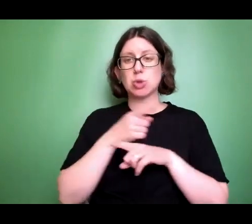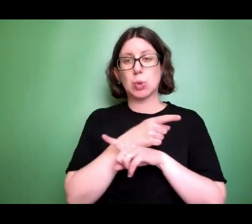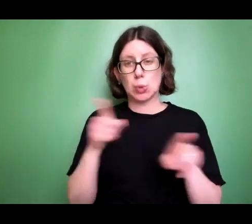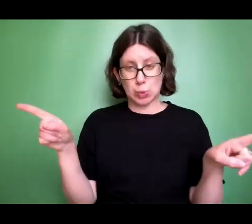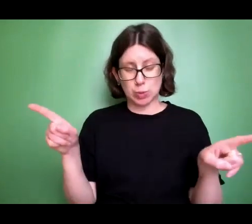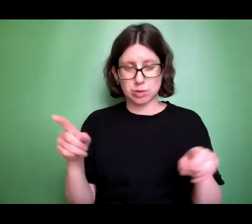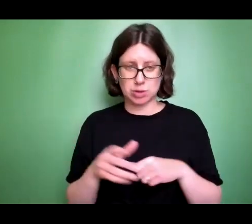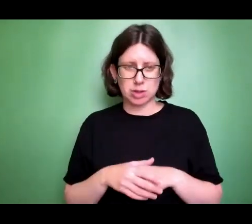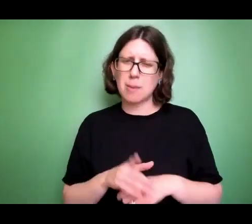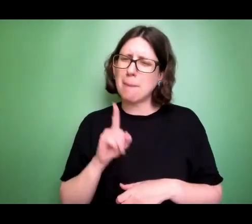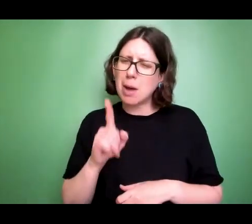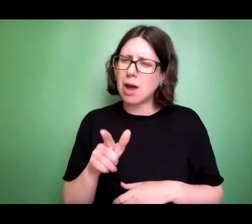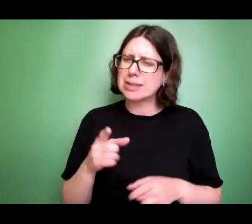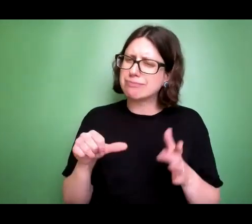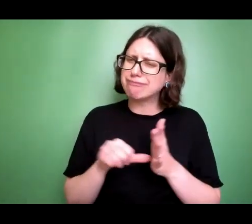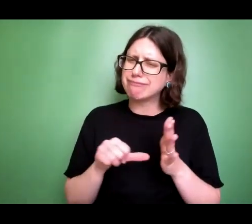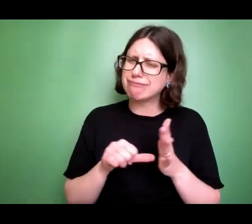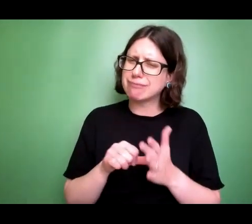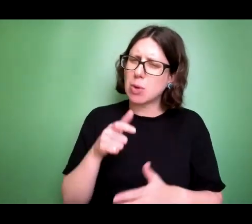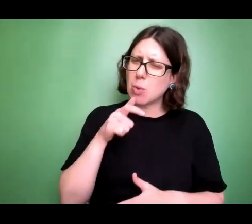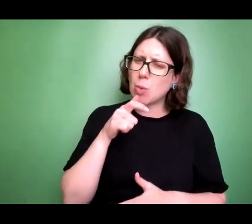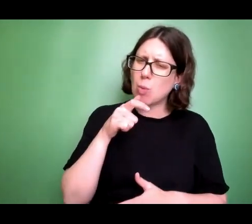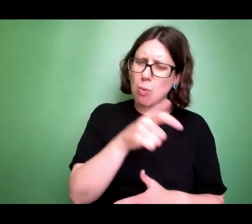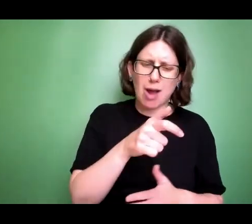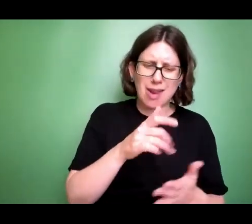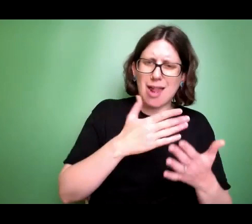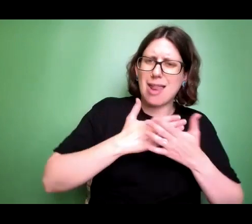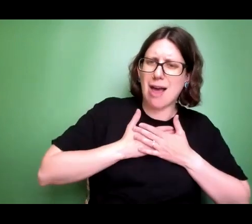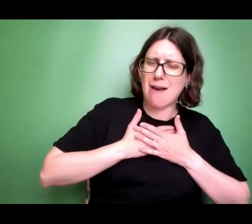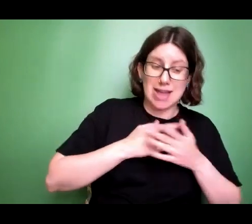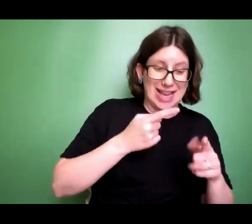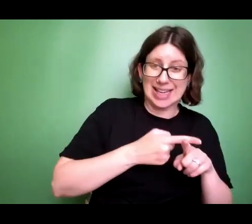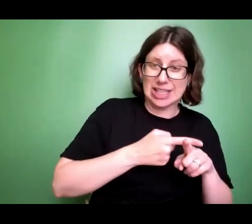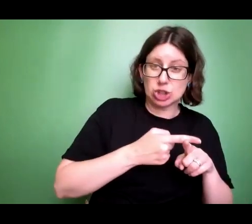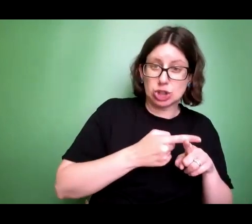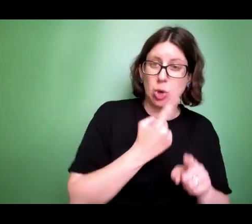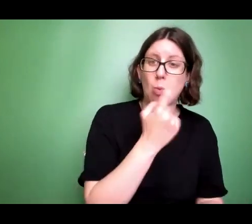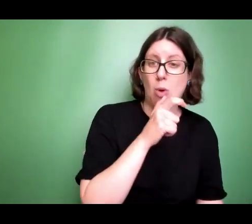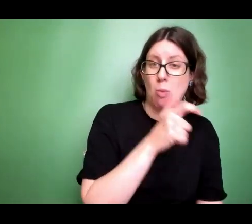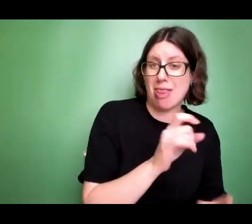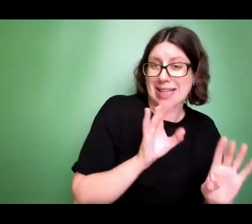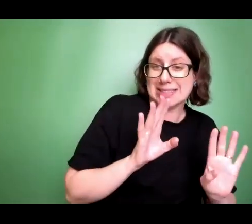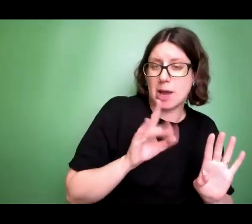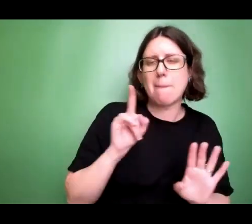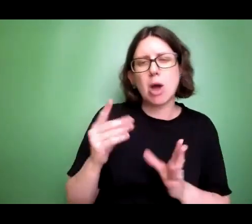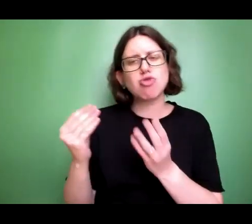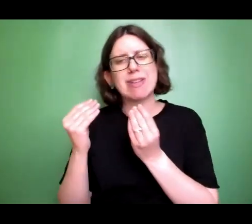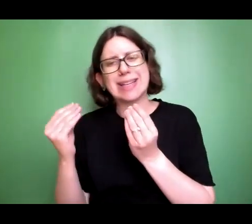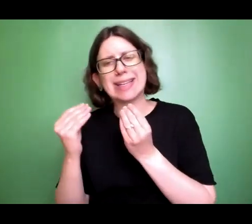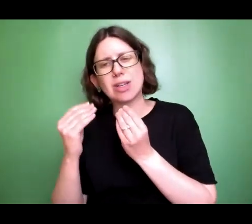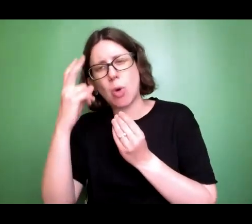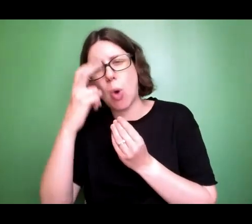I feel like it's difficult to understand because in English, we have one word for love. But in Greek, the language of the New Testament, there were four